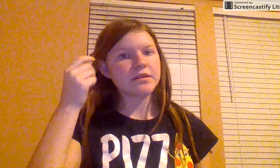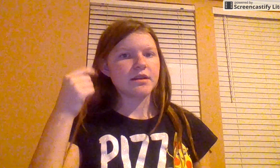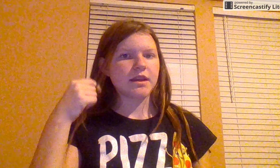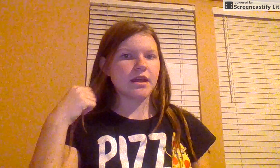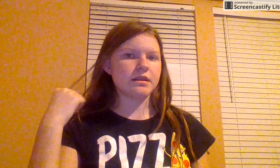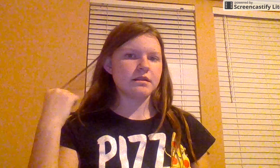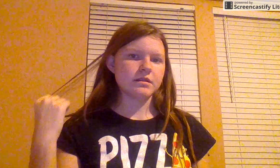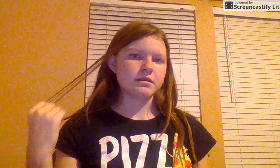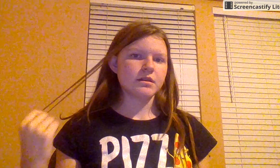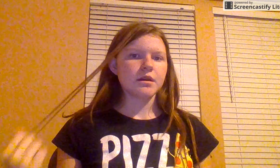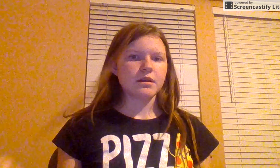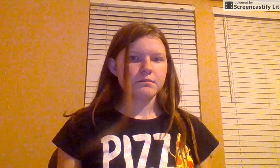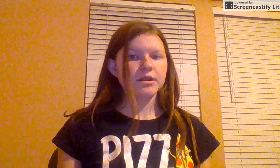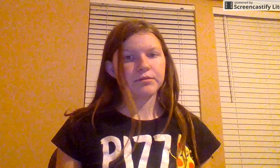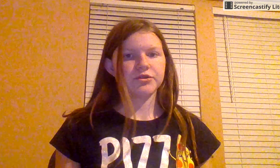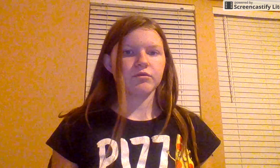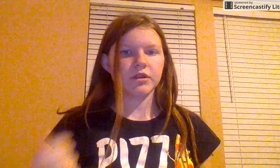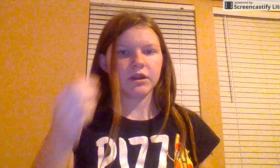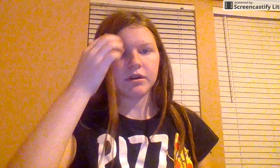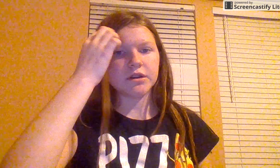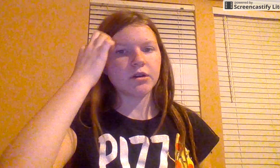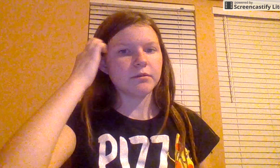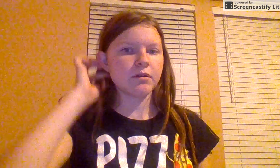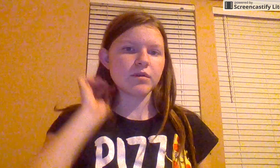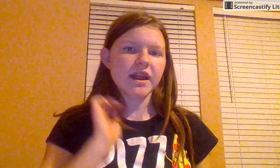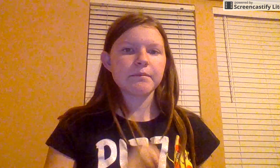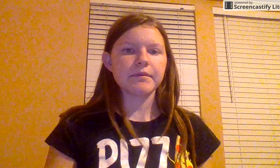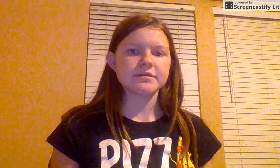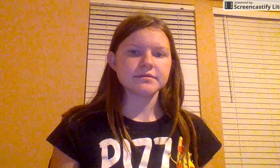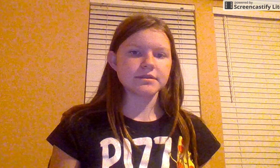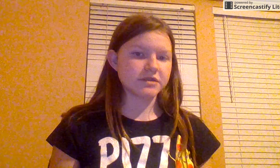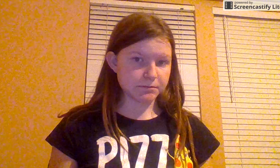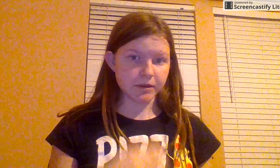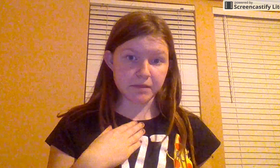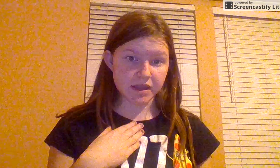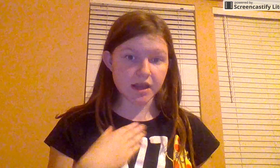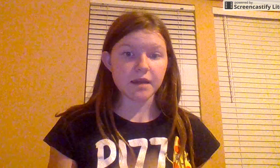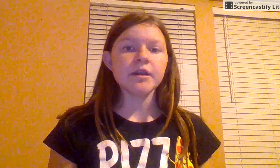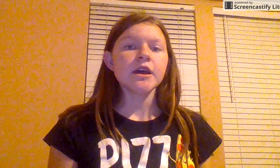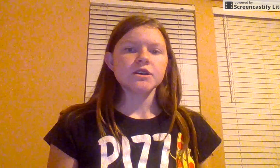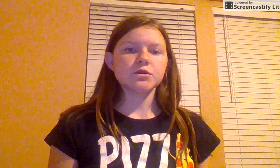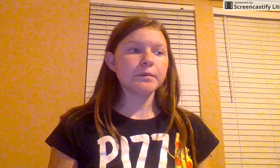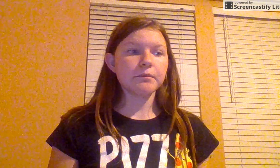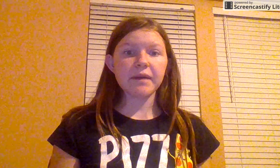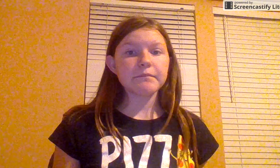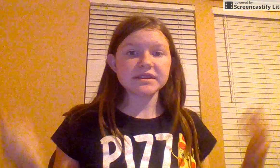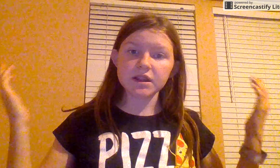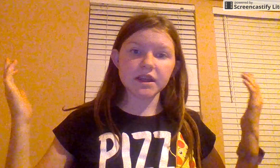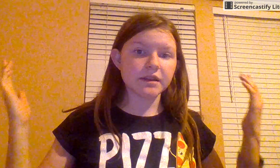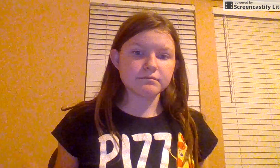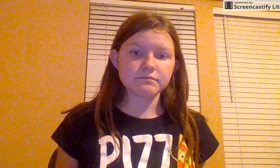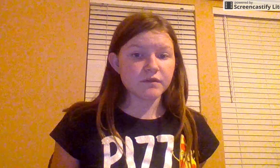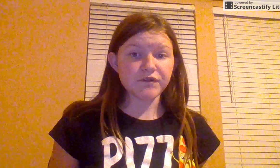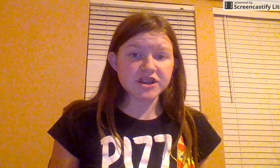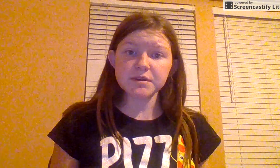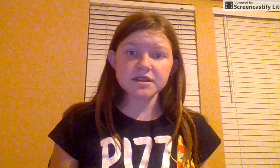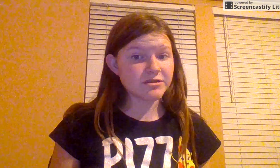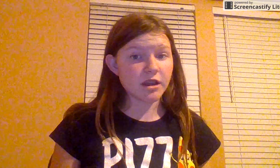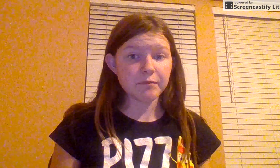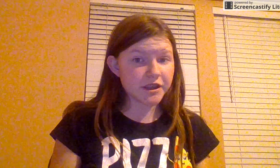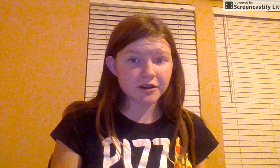and people don't really want to know about what happened. So, it's between me and him. So, we were met, basically, freshman, sophomore year,